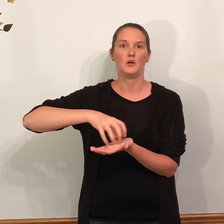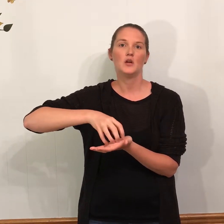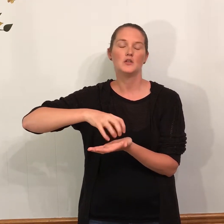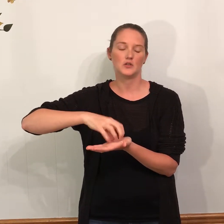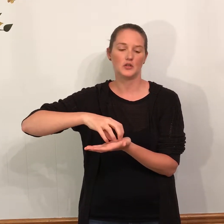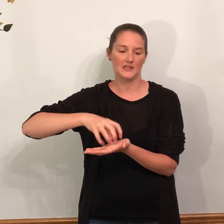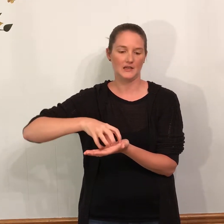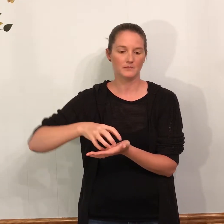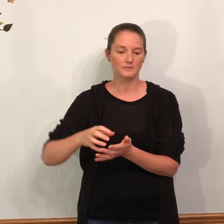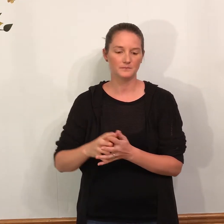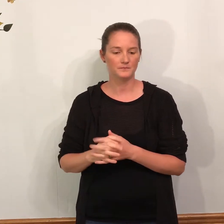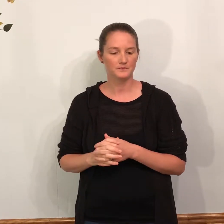So cookie.